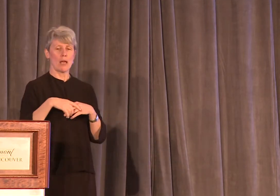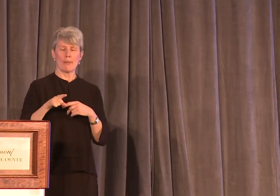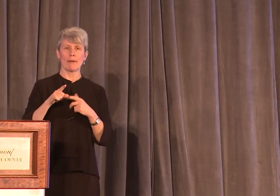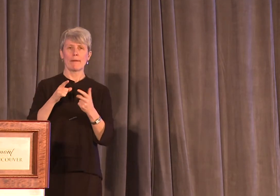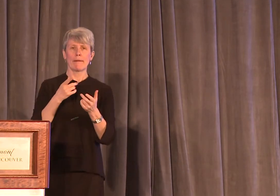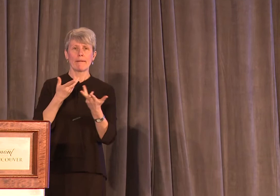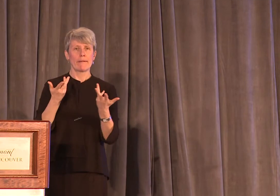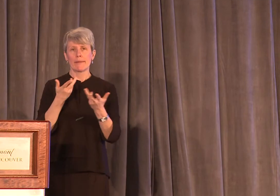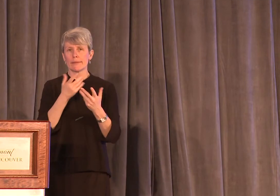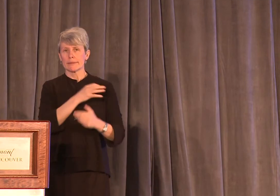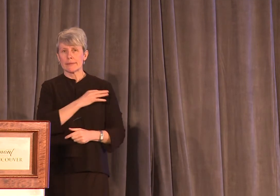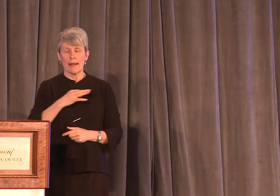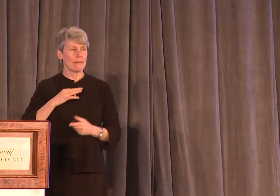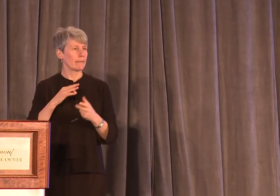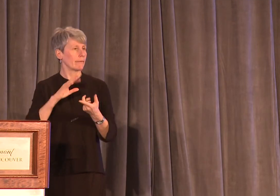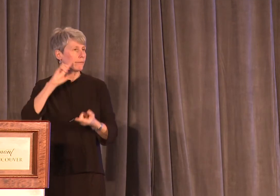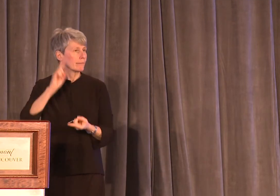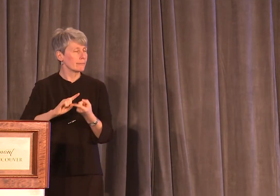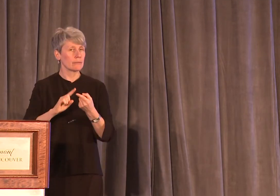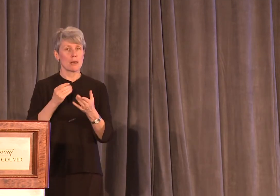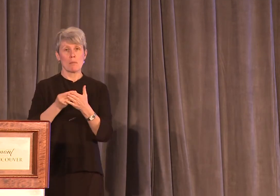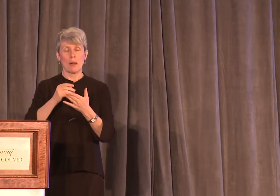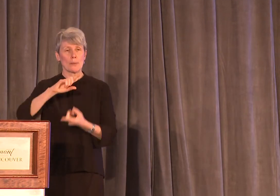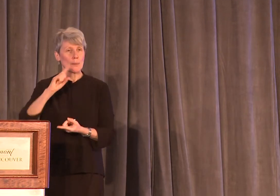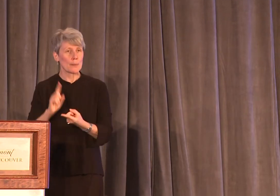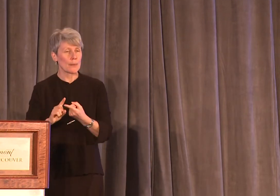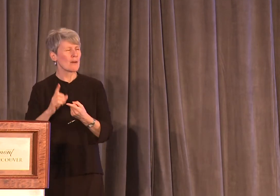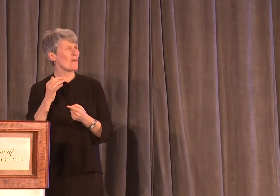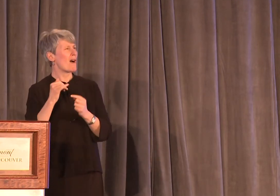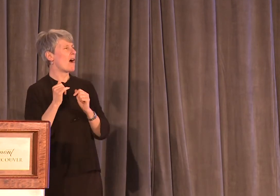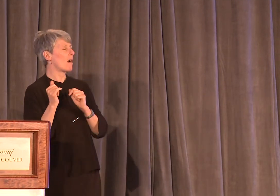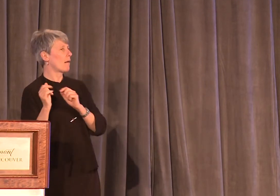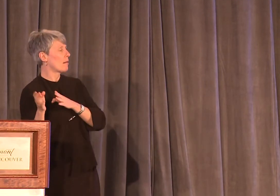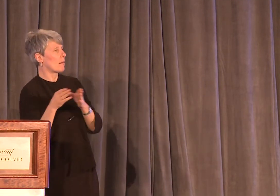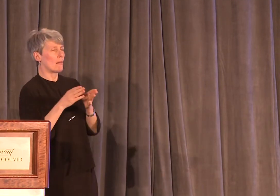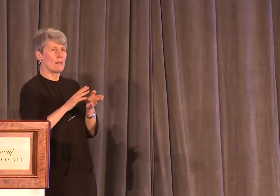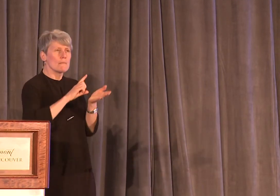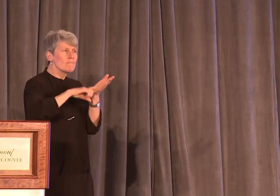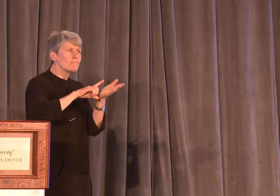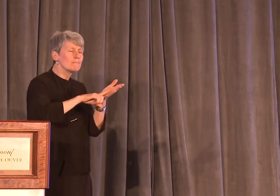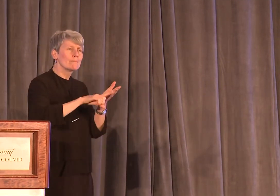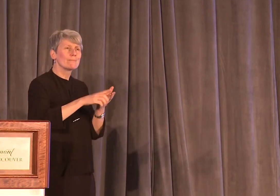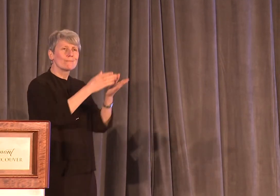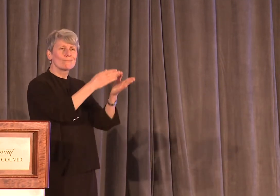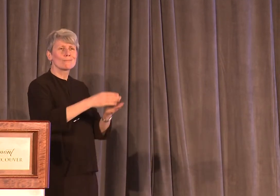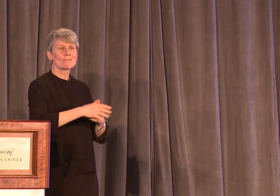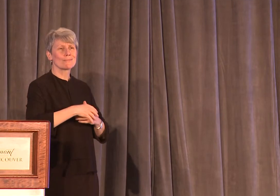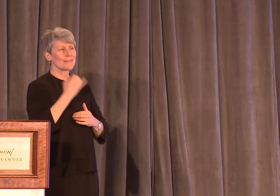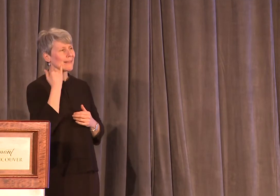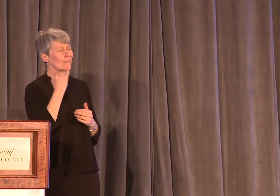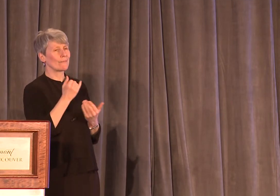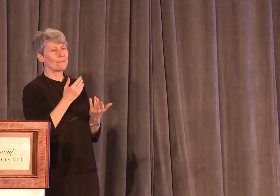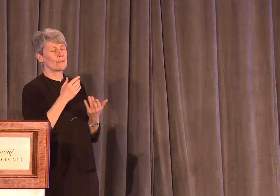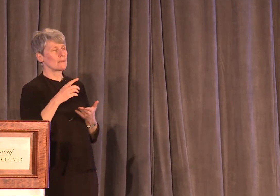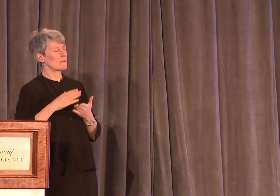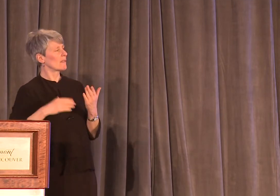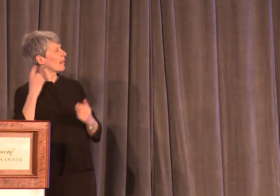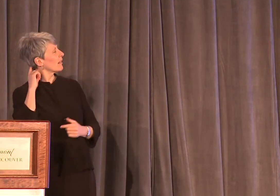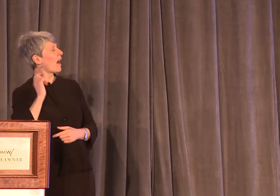and limited resources, why would you invest extra time in a sexual assault investigation if some part of you thinks,